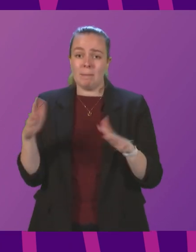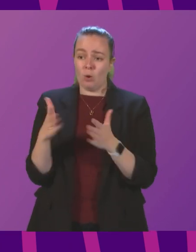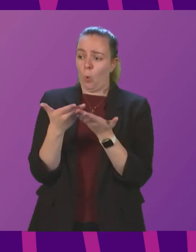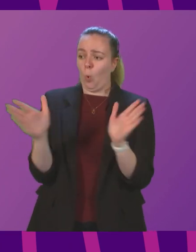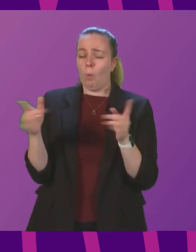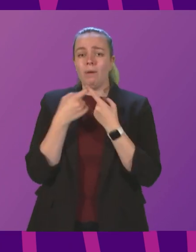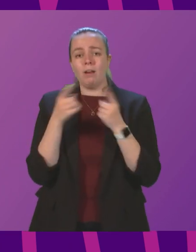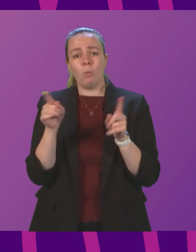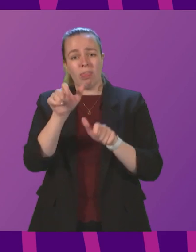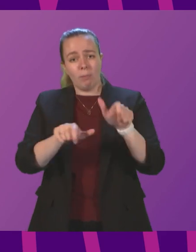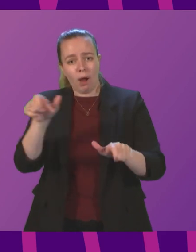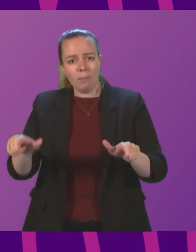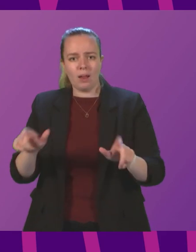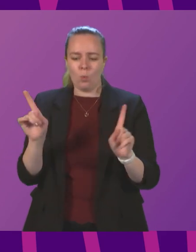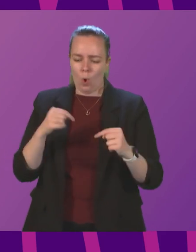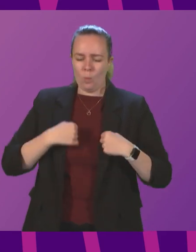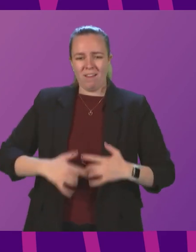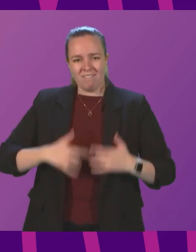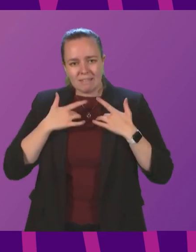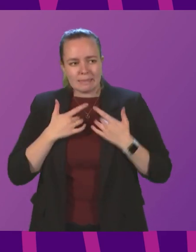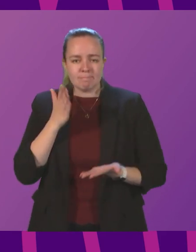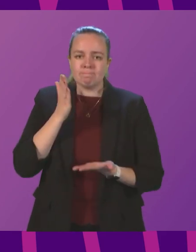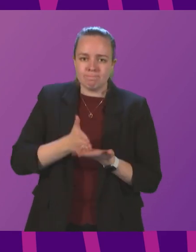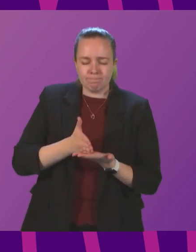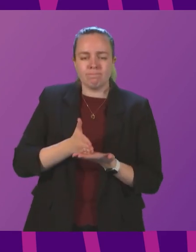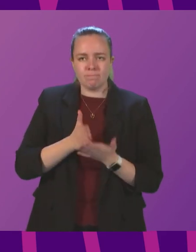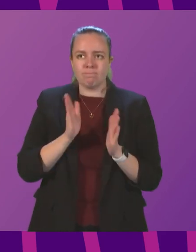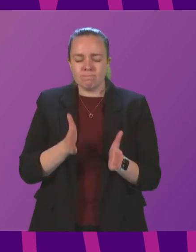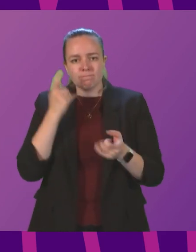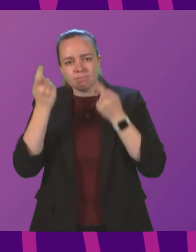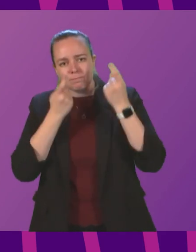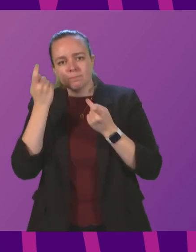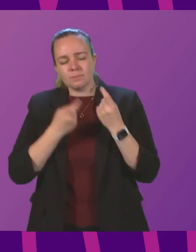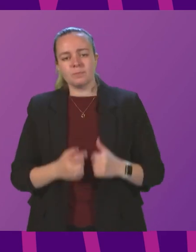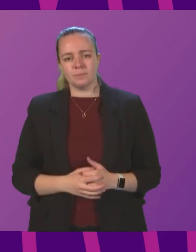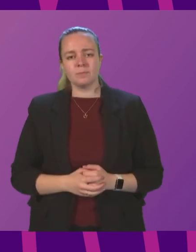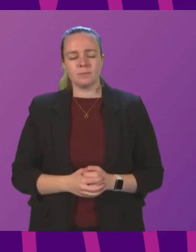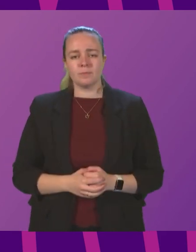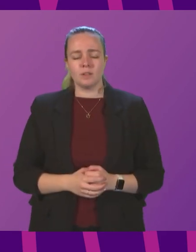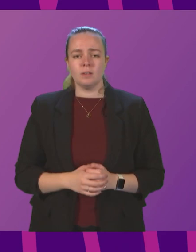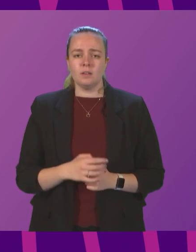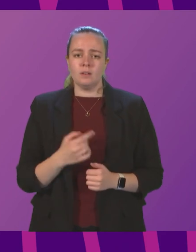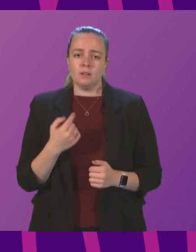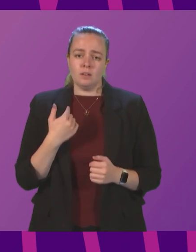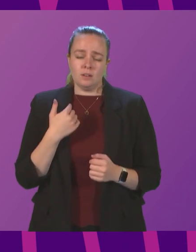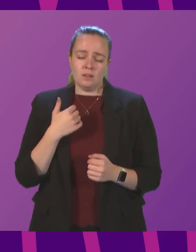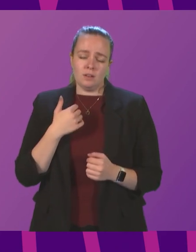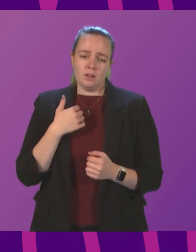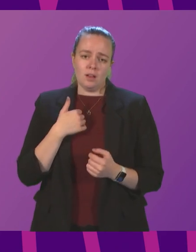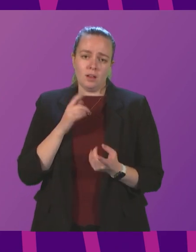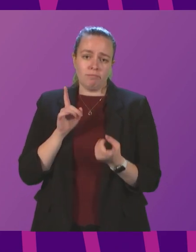public, open about what we feel necessary to consider. And what I would say to Mr Ross, and I